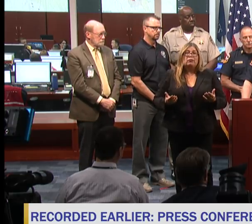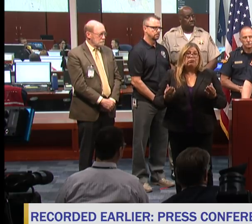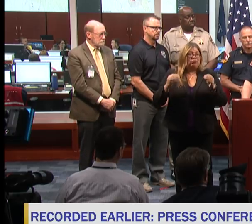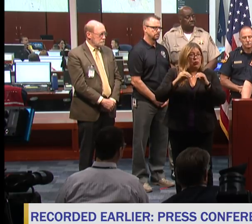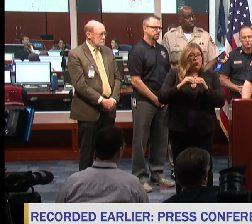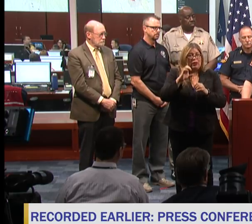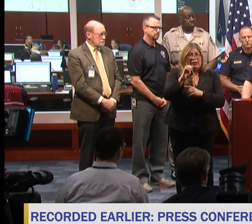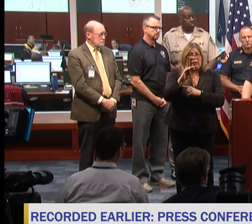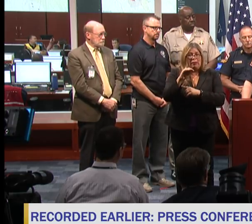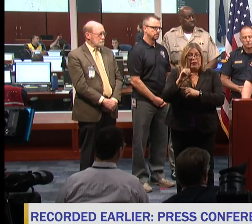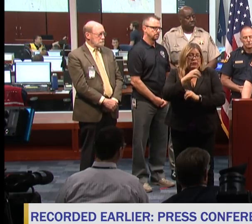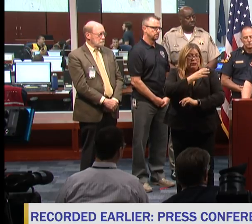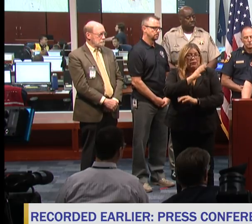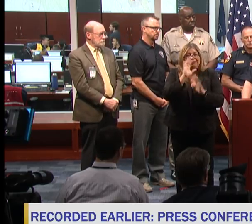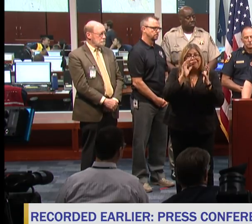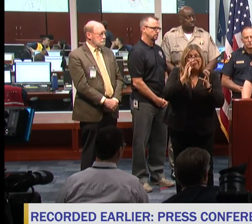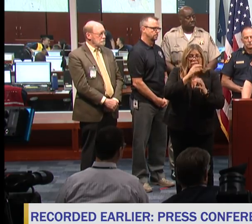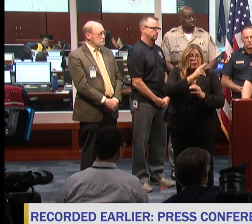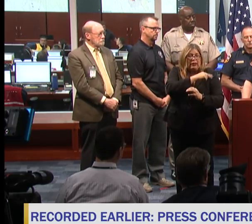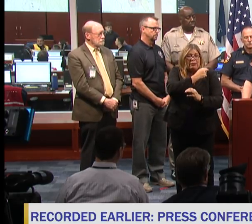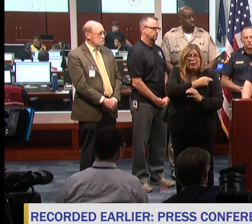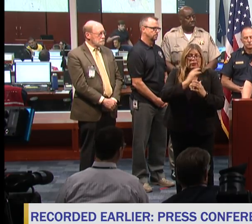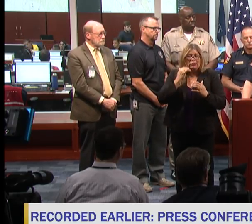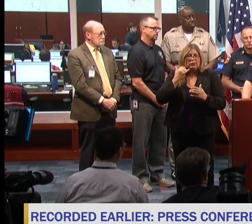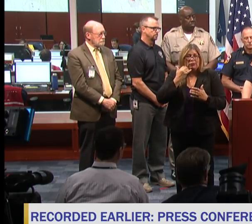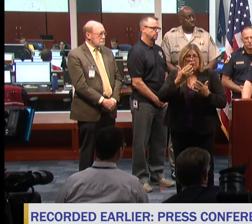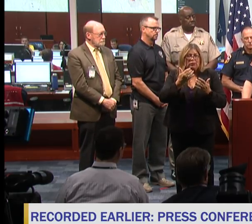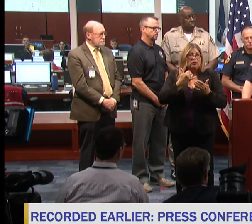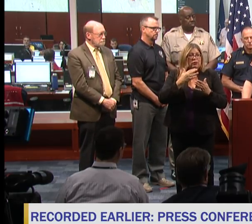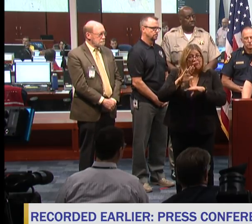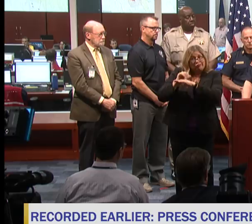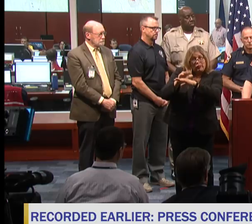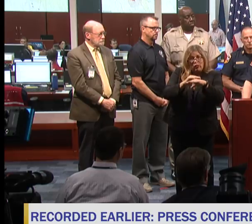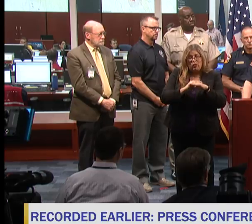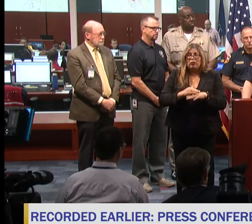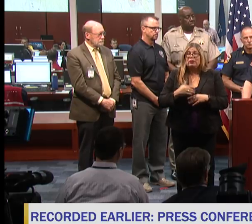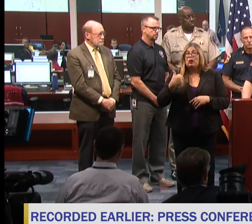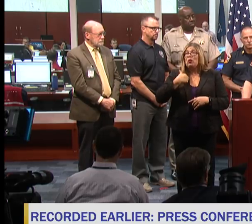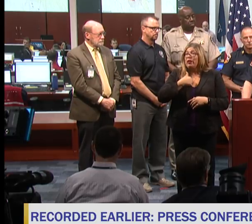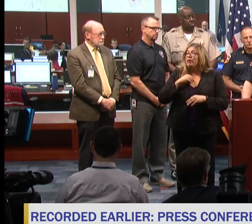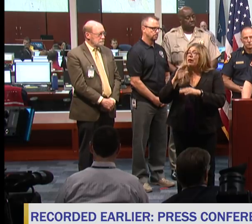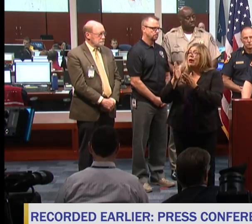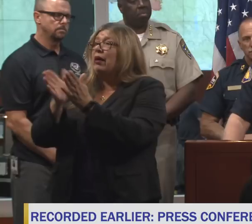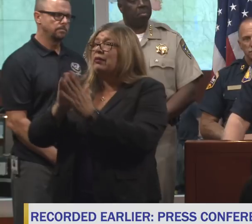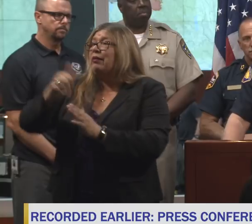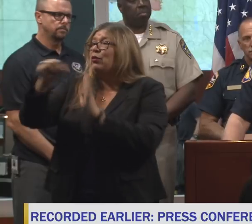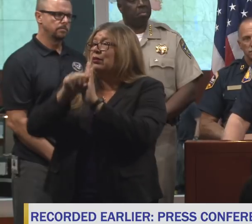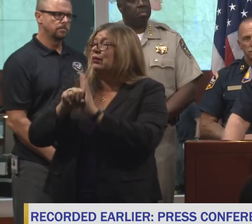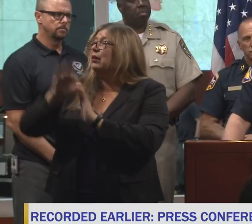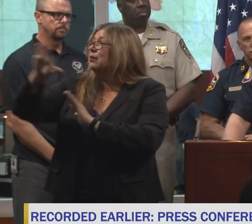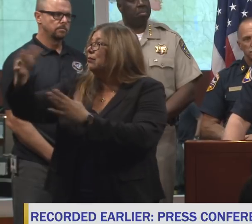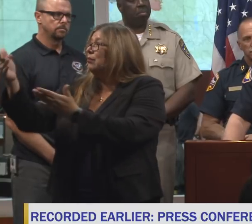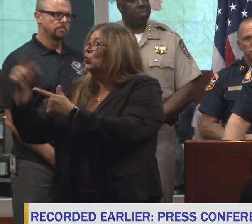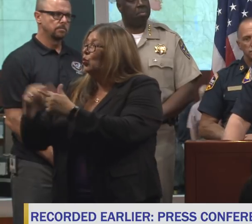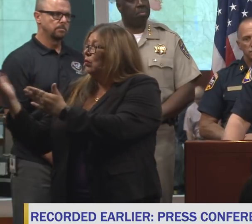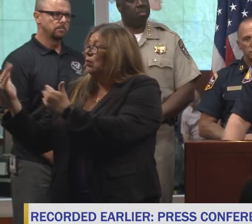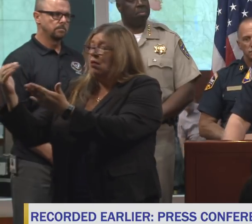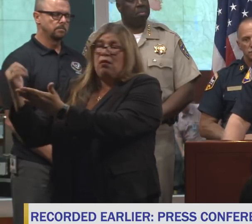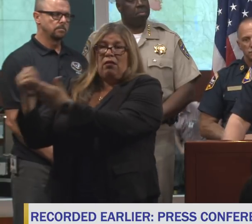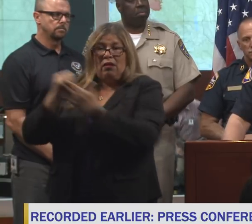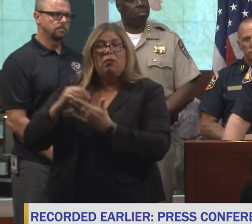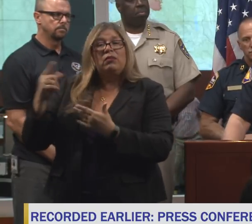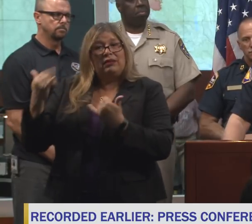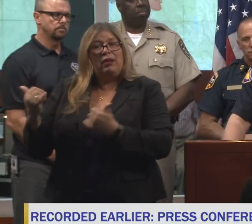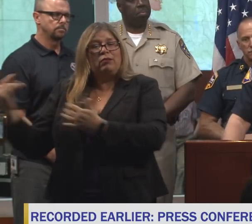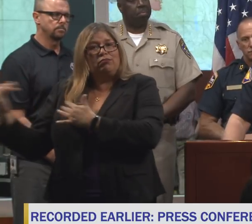so we haven't got as much as we'd like. I would tell you that we've gone out of state for additional resources. They've been coming into the state.